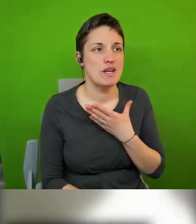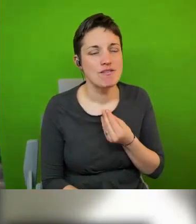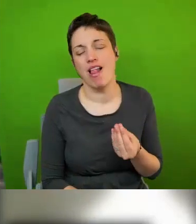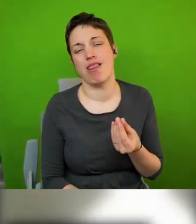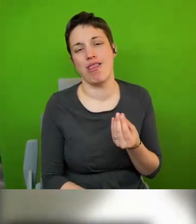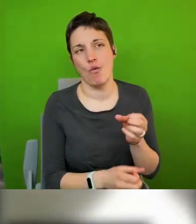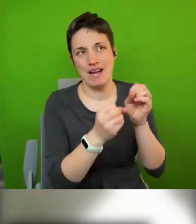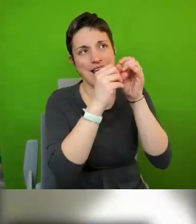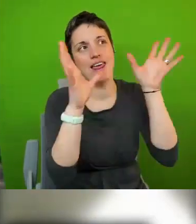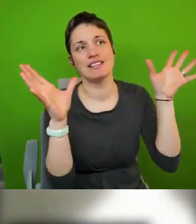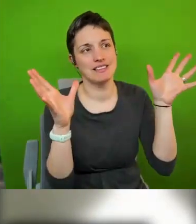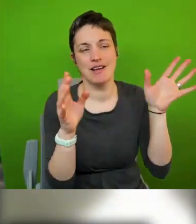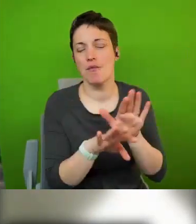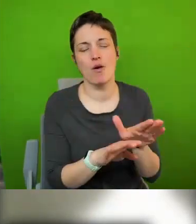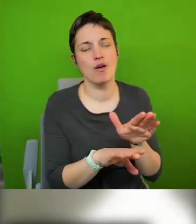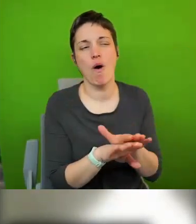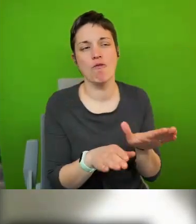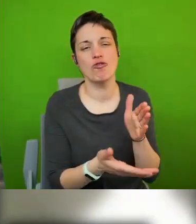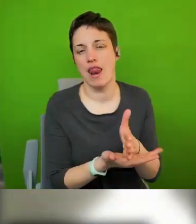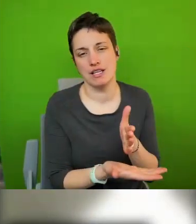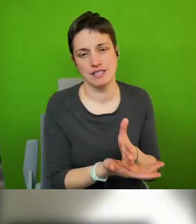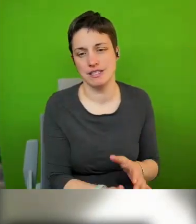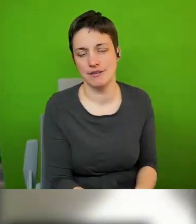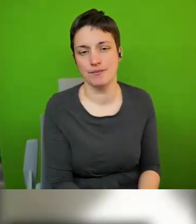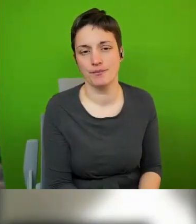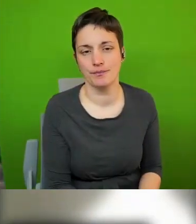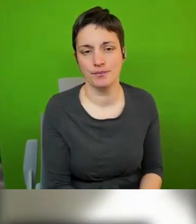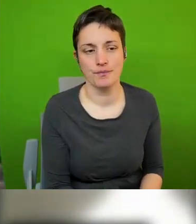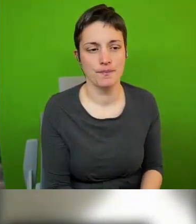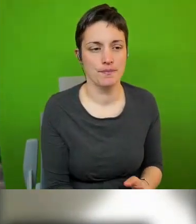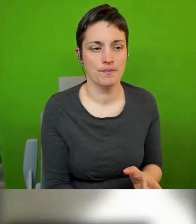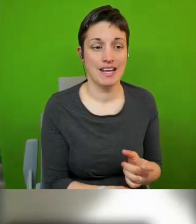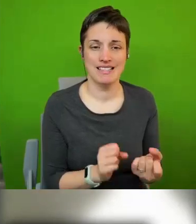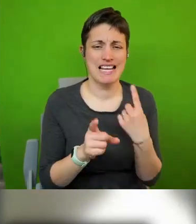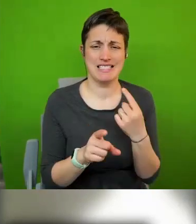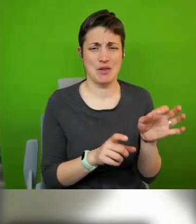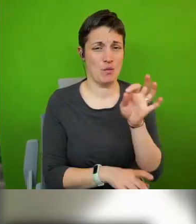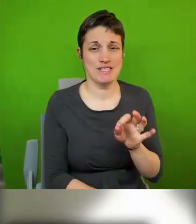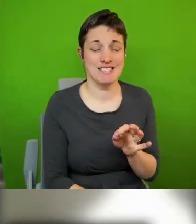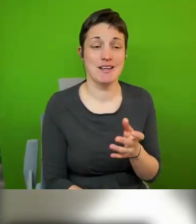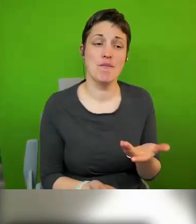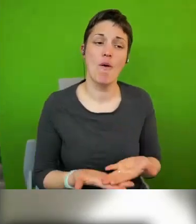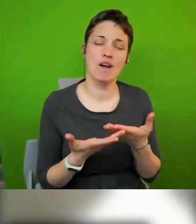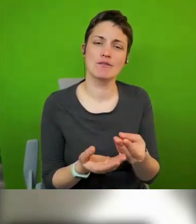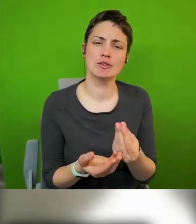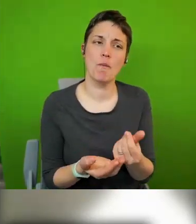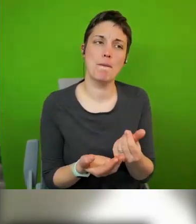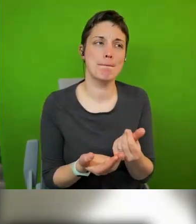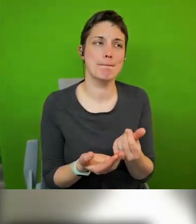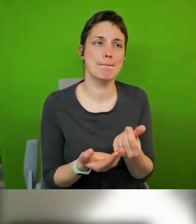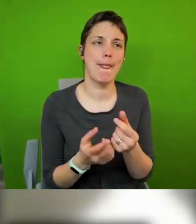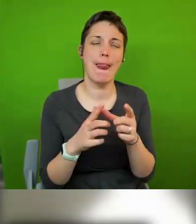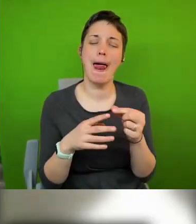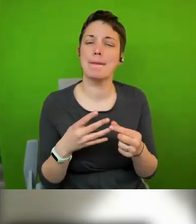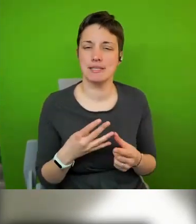very realistic if i might put it that way it doesn't answer the question but it gives some uh elements